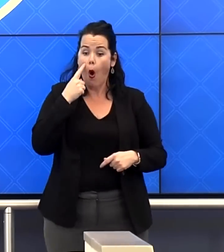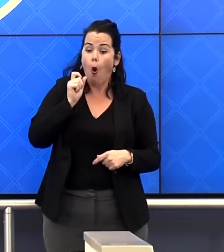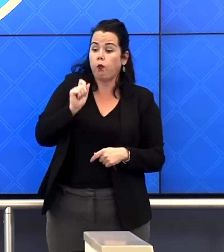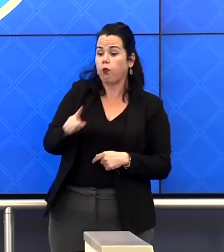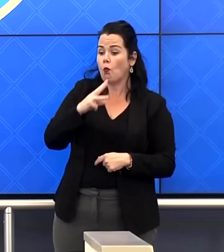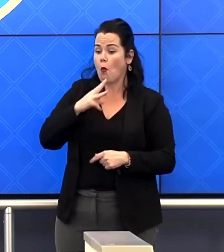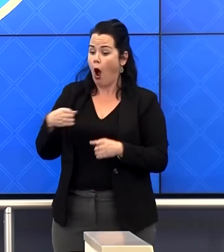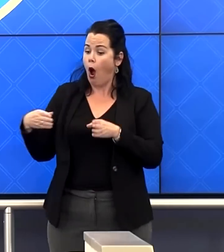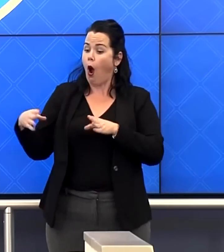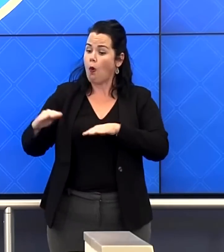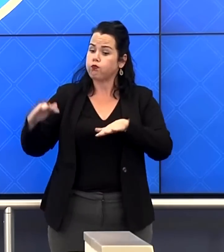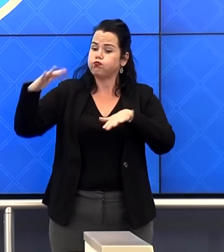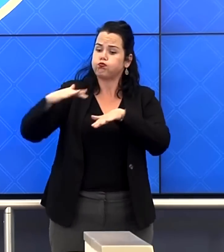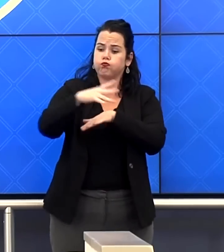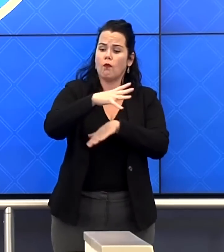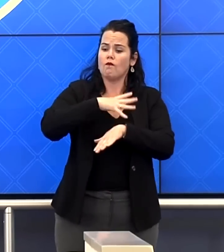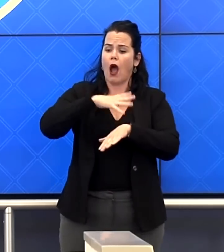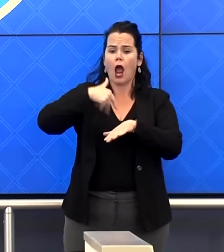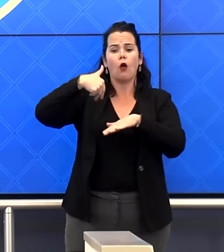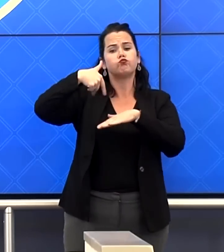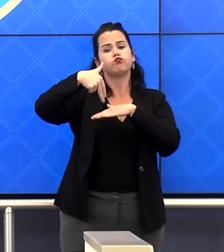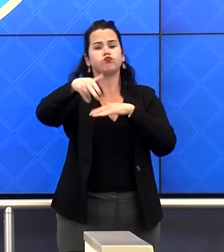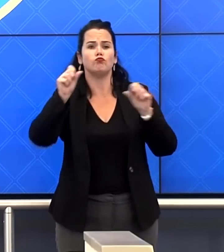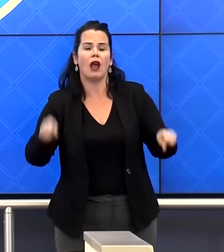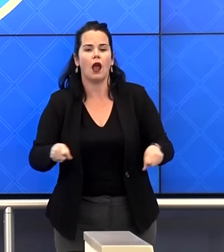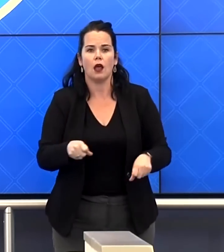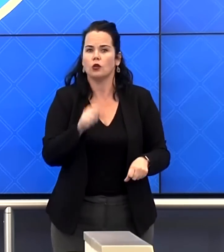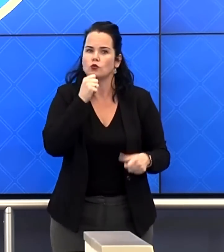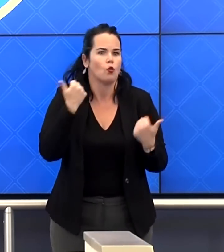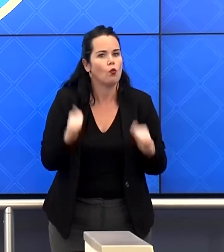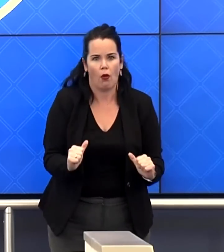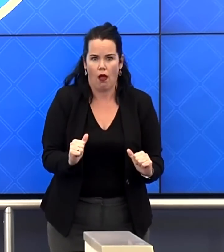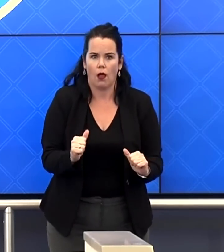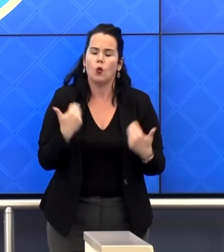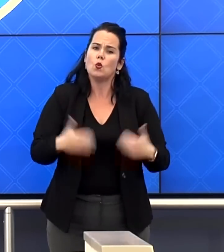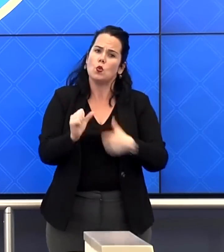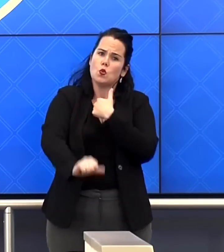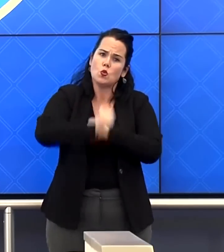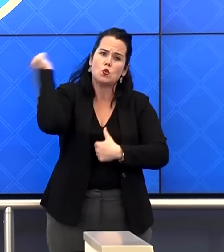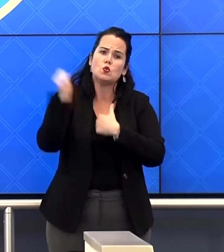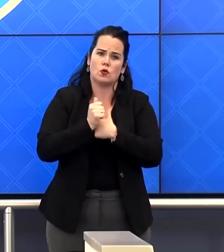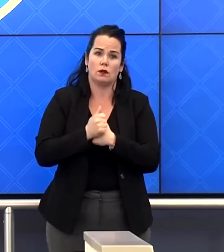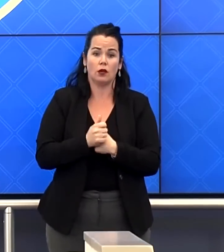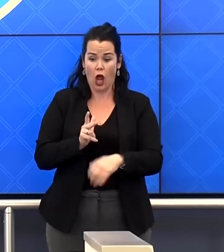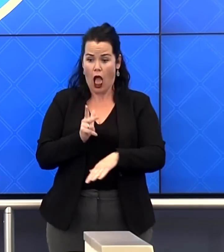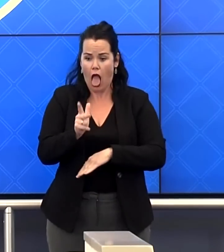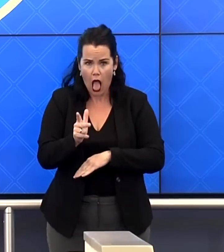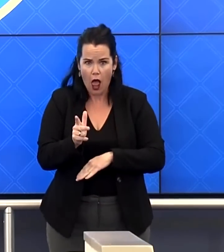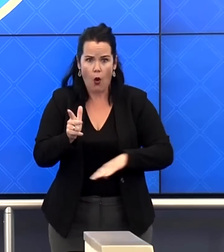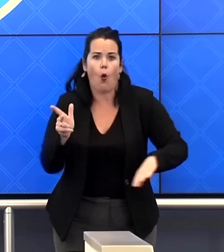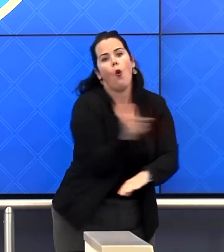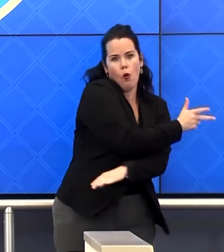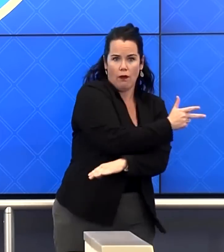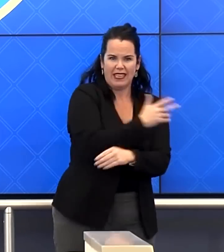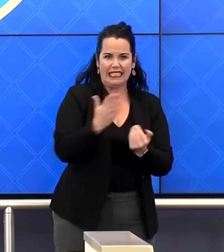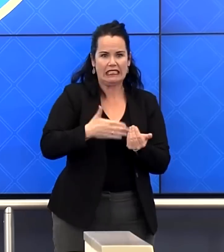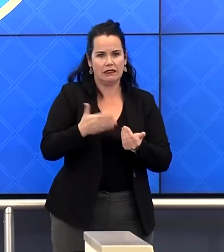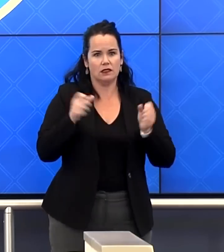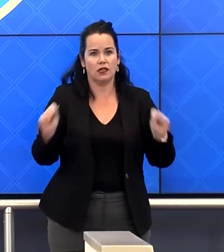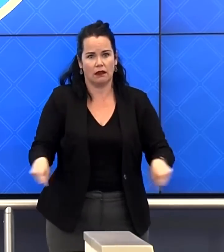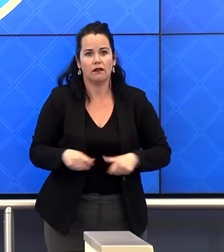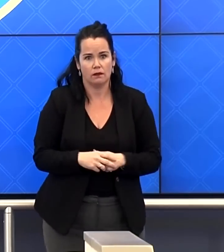or drive through standing water. It can be dangerous. And residents should take extra precaution